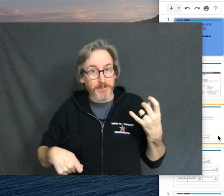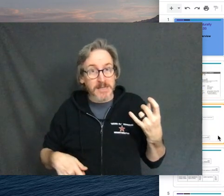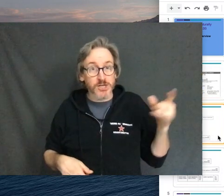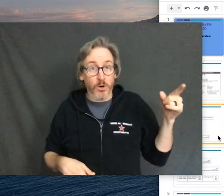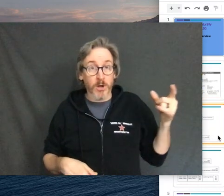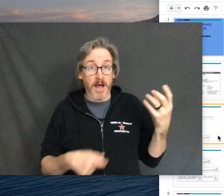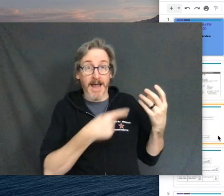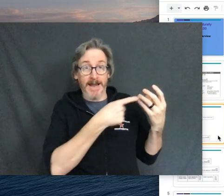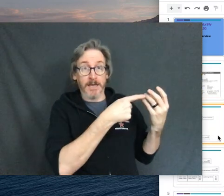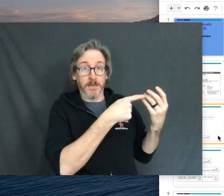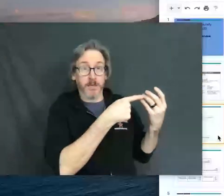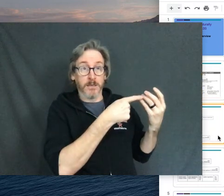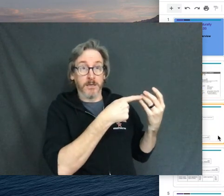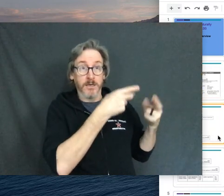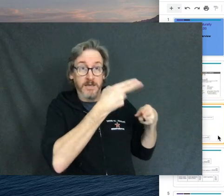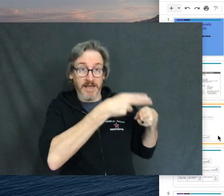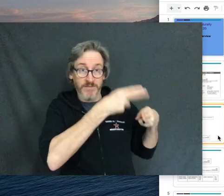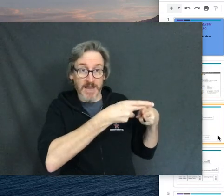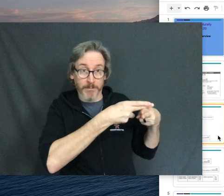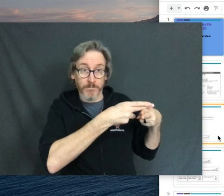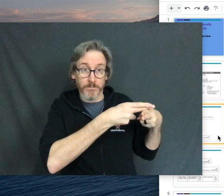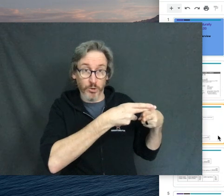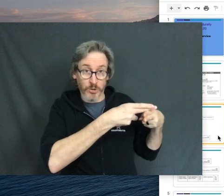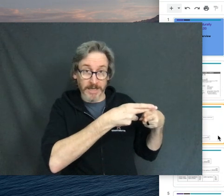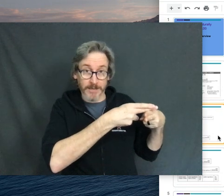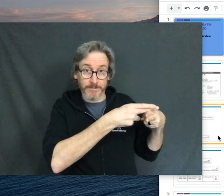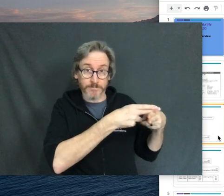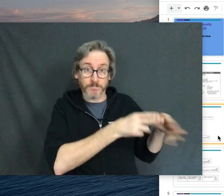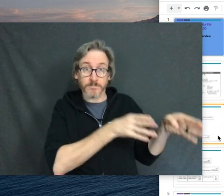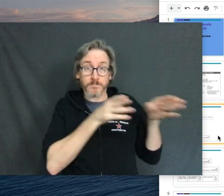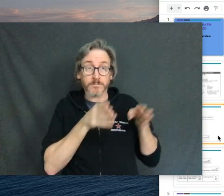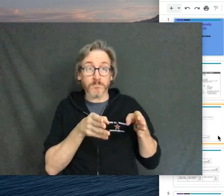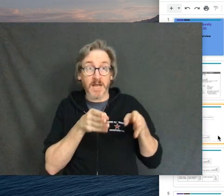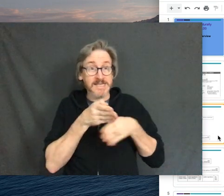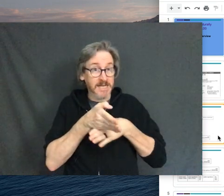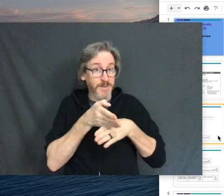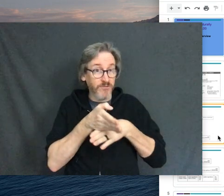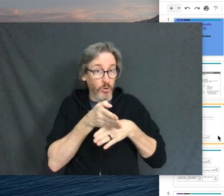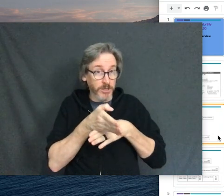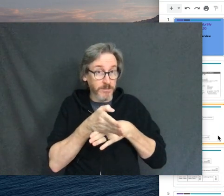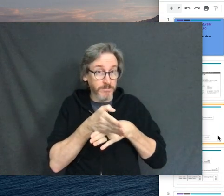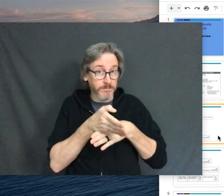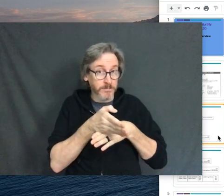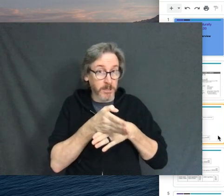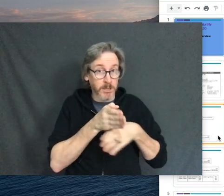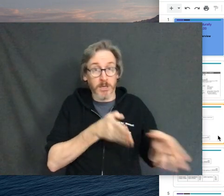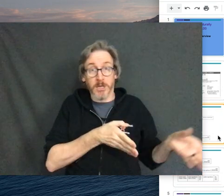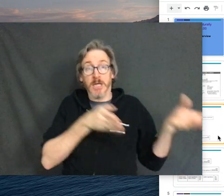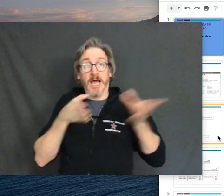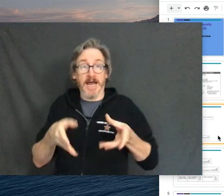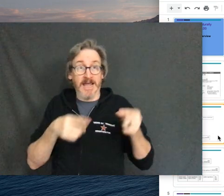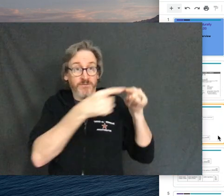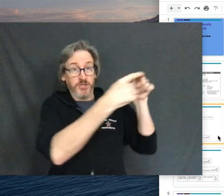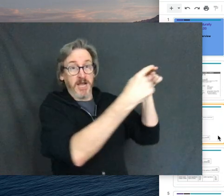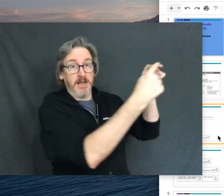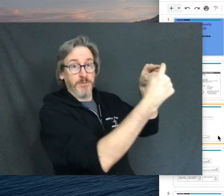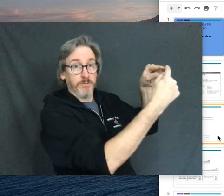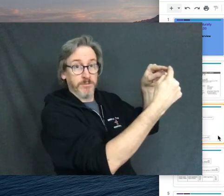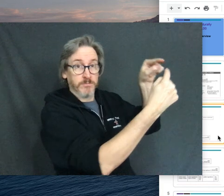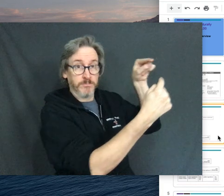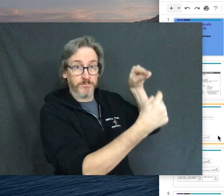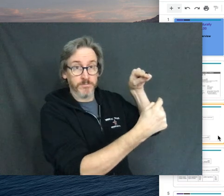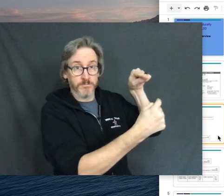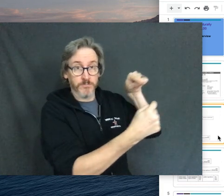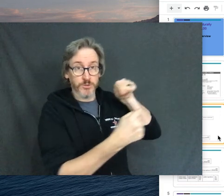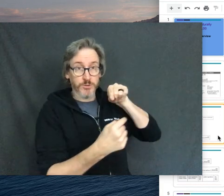Right. So I gave the name, ukulele. I said it's made of wood. I gave the shape,